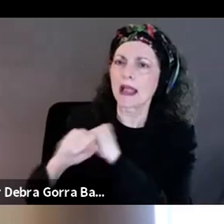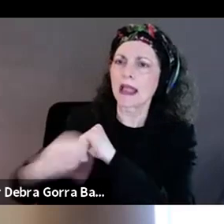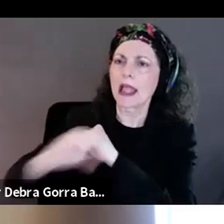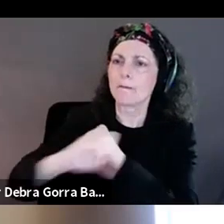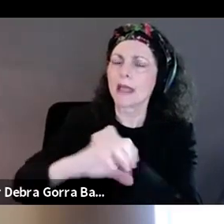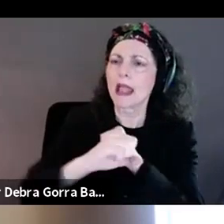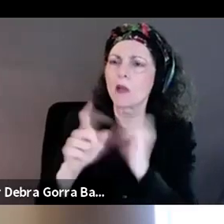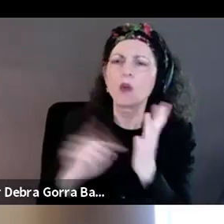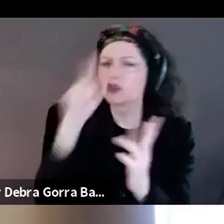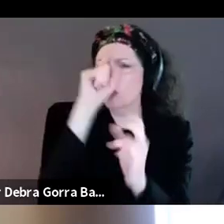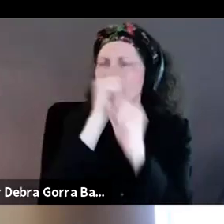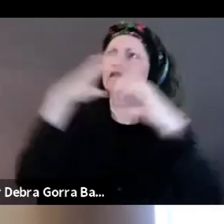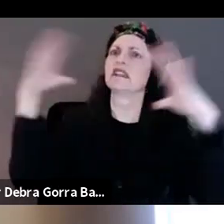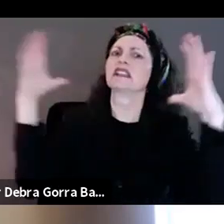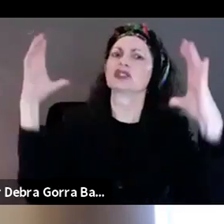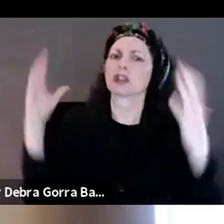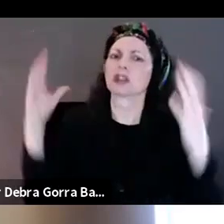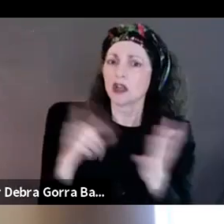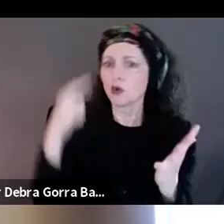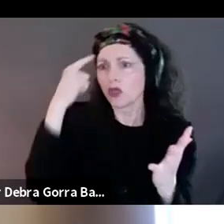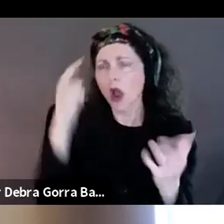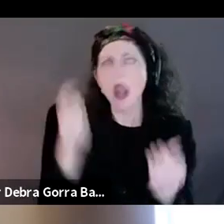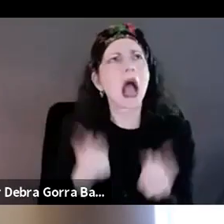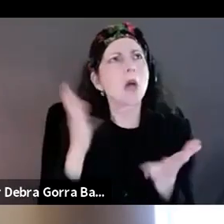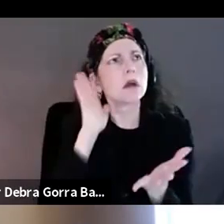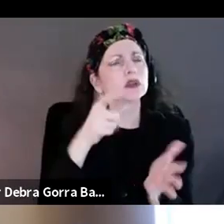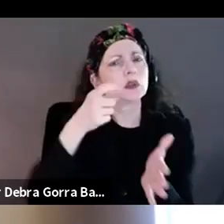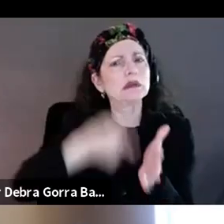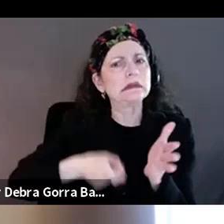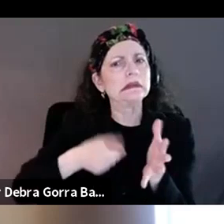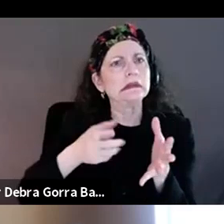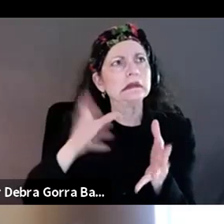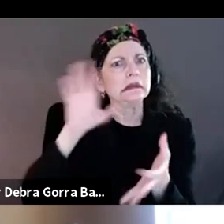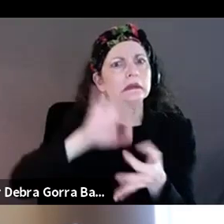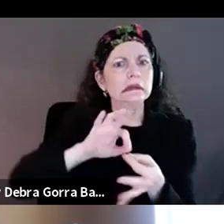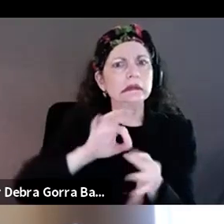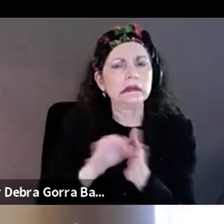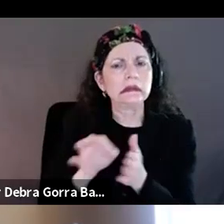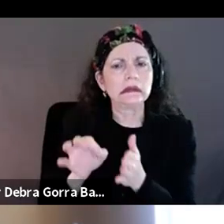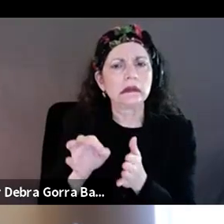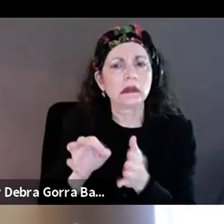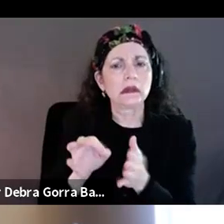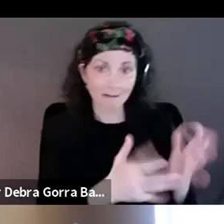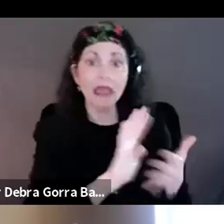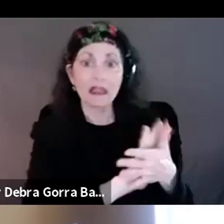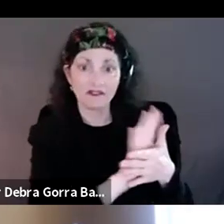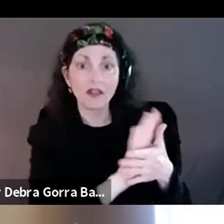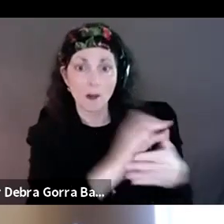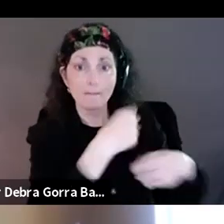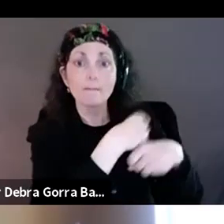how much you thought that that would cost, because I think there are a lot of filmmakers who think about impact and don't necessarily know